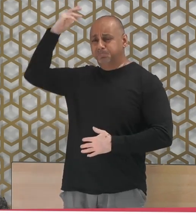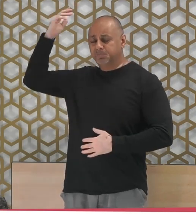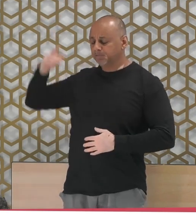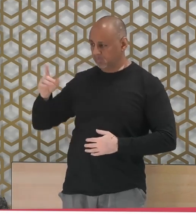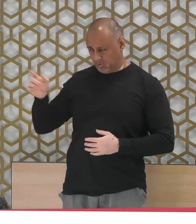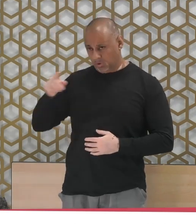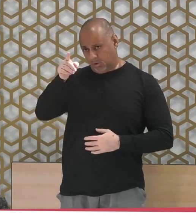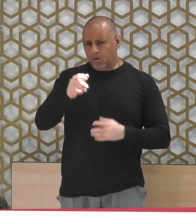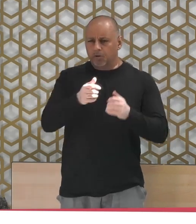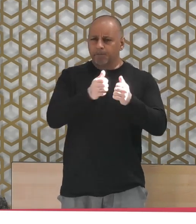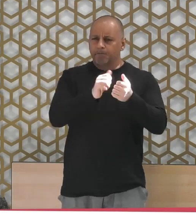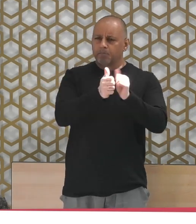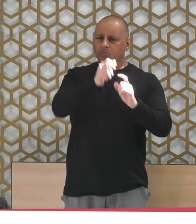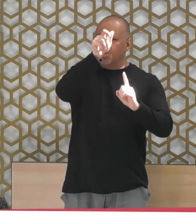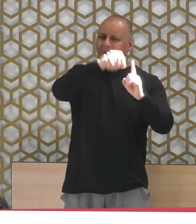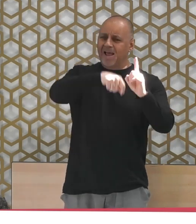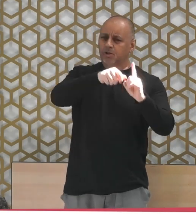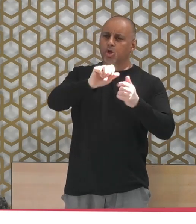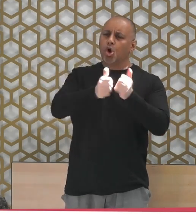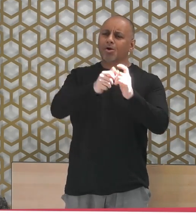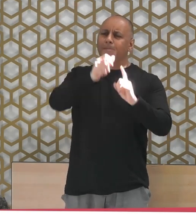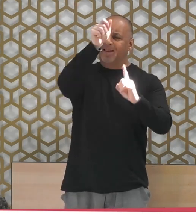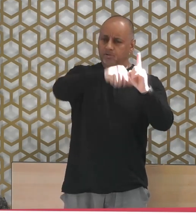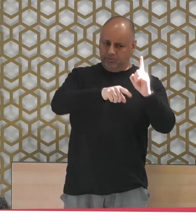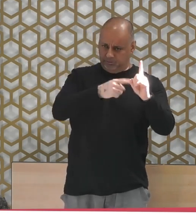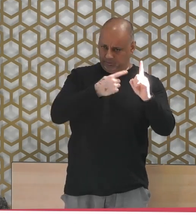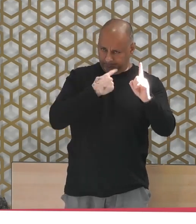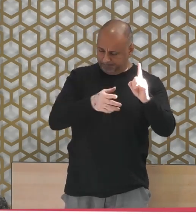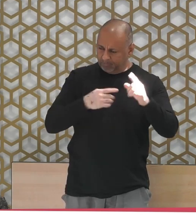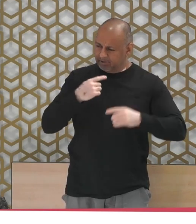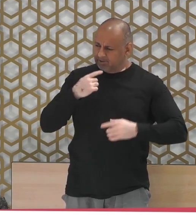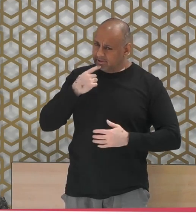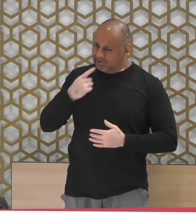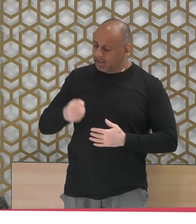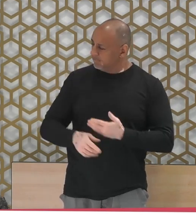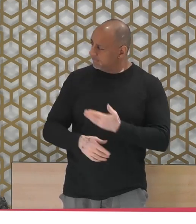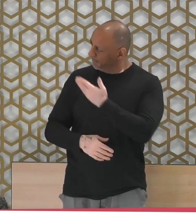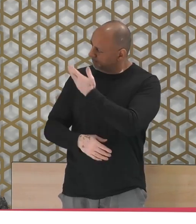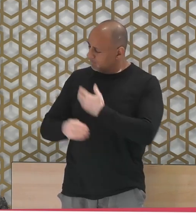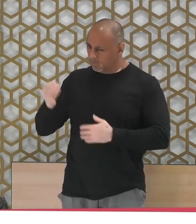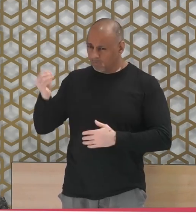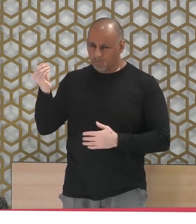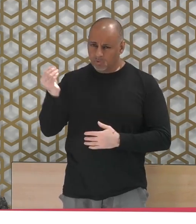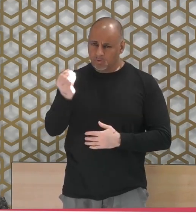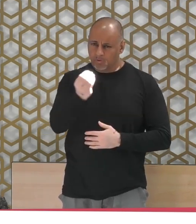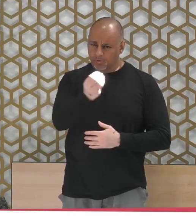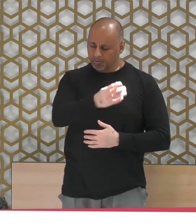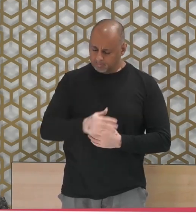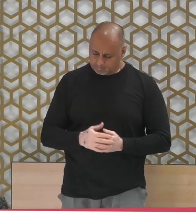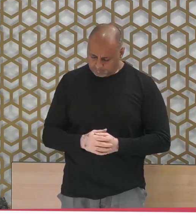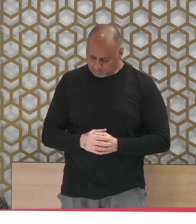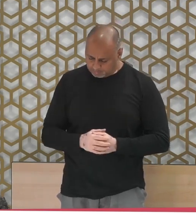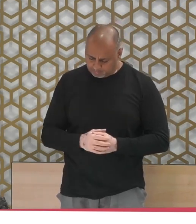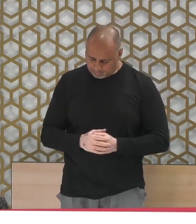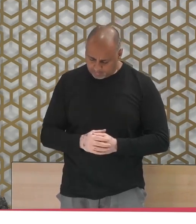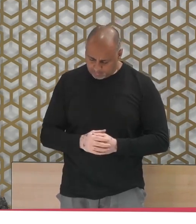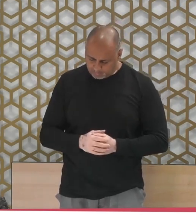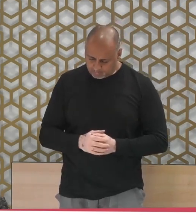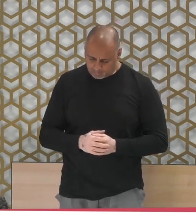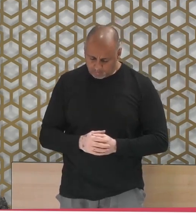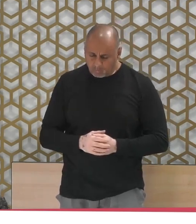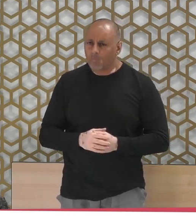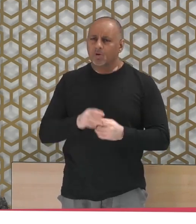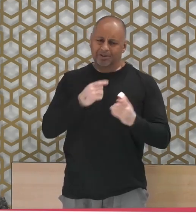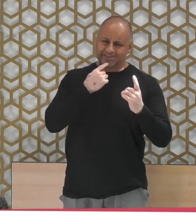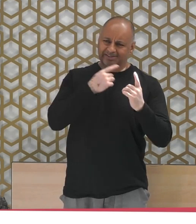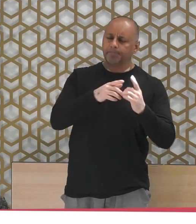people,